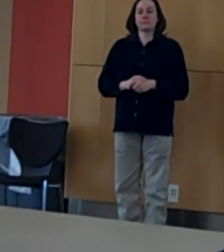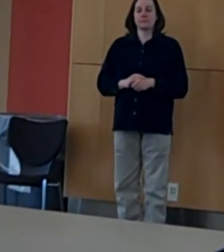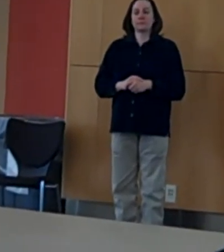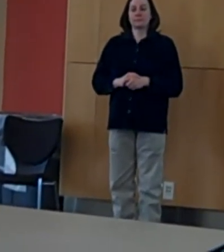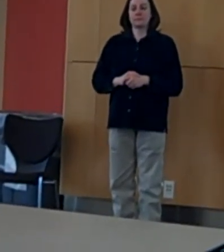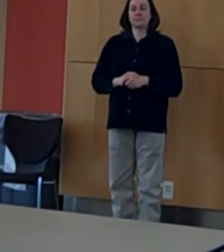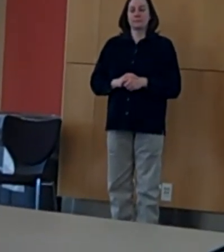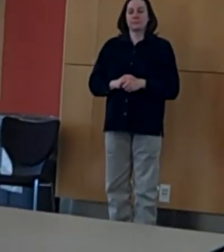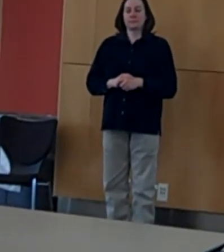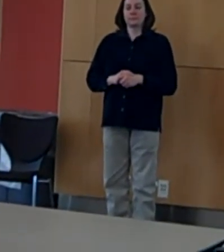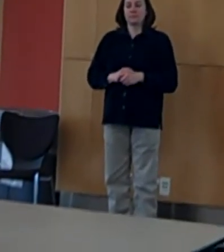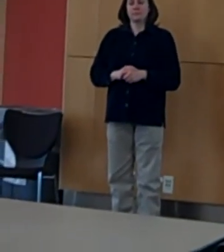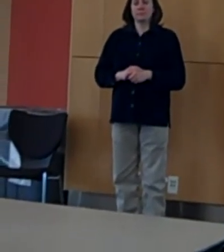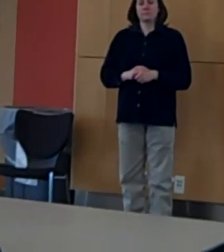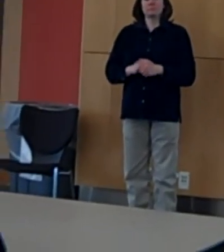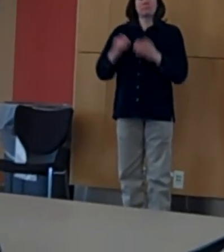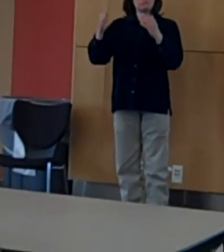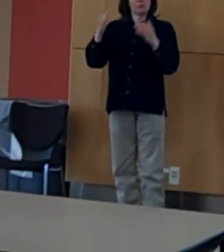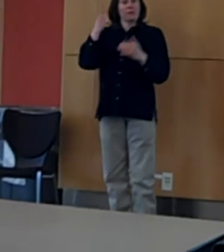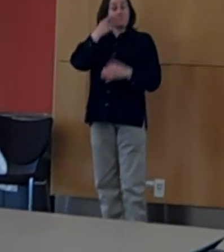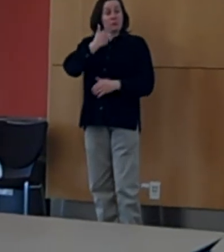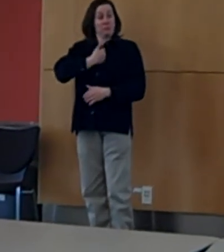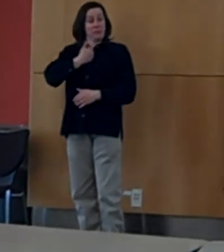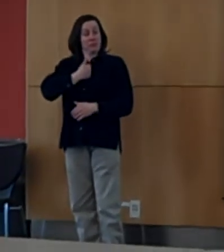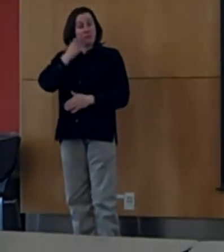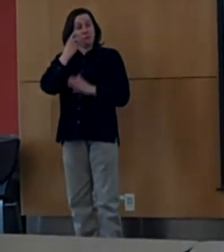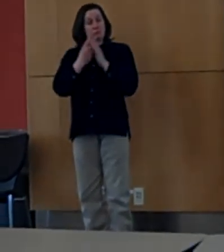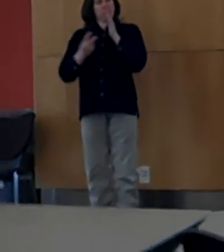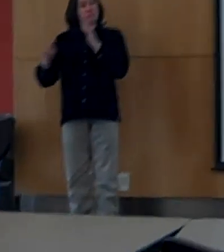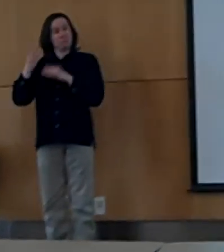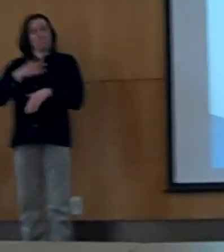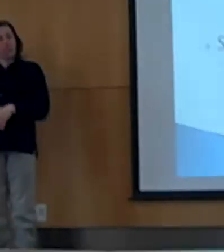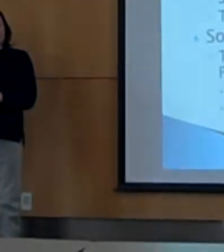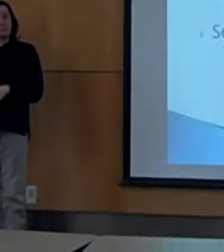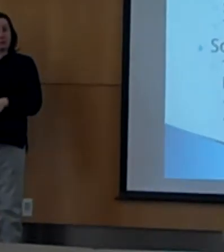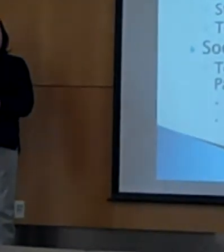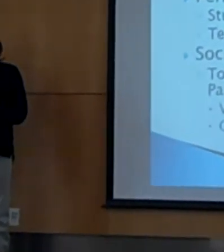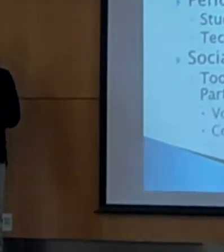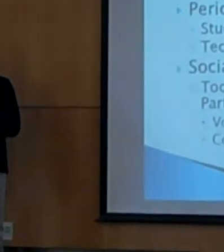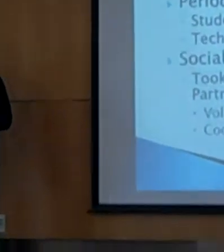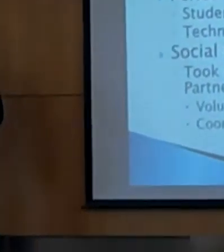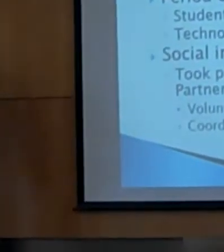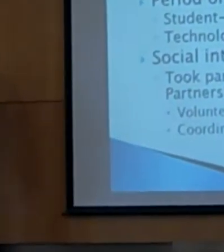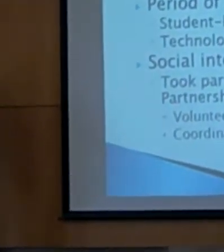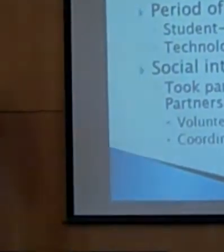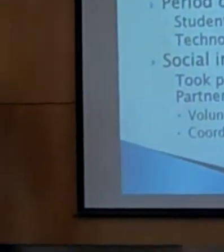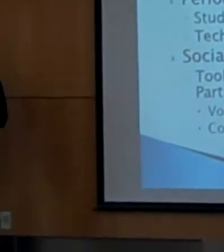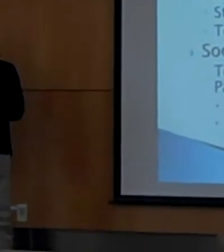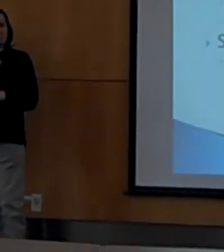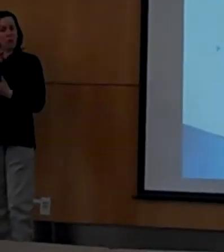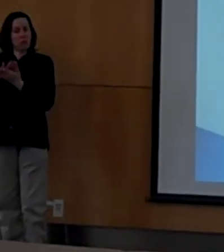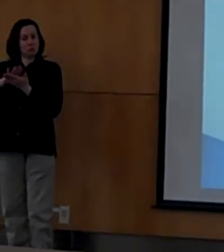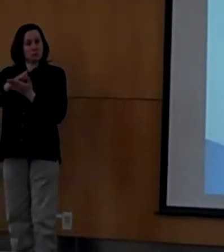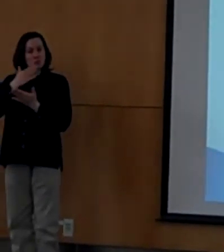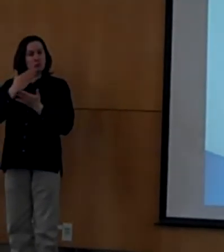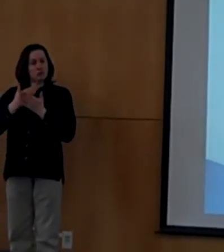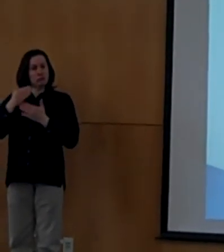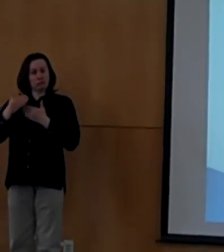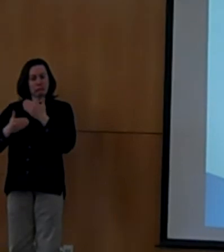In terms of my personal reflection, it was well-paced. I worked at my own pace.